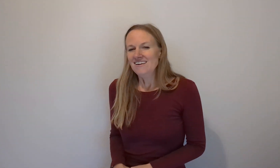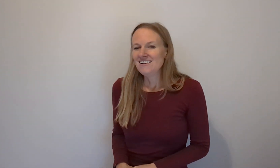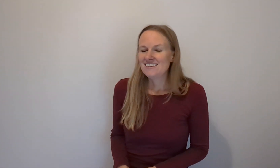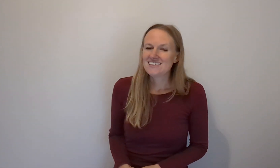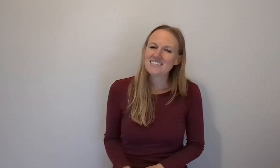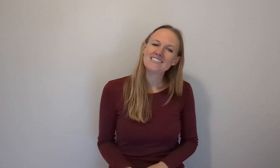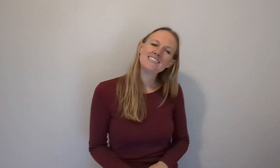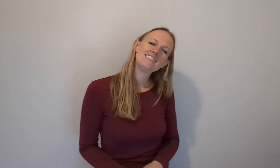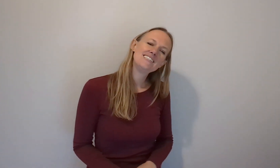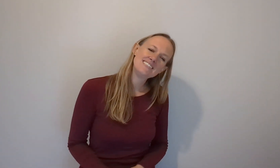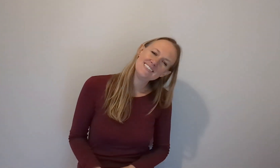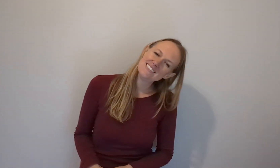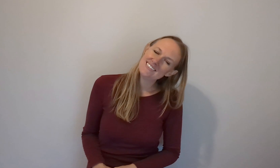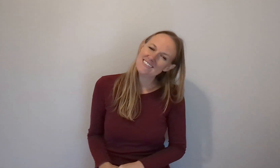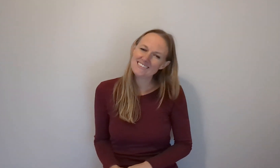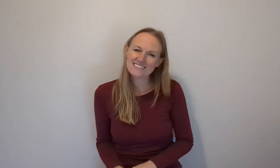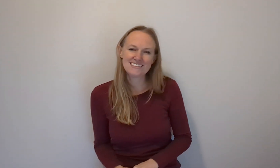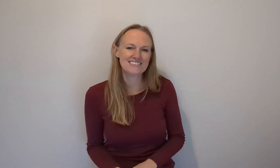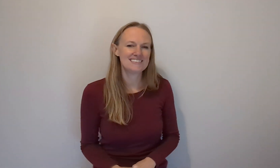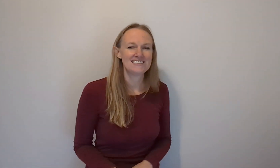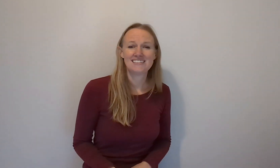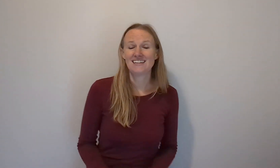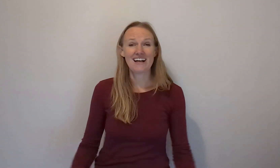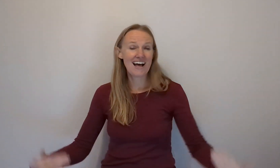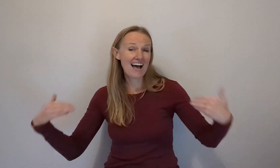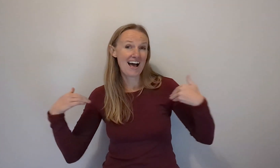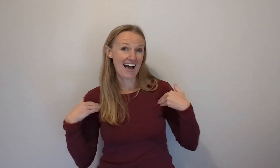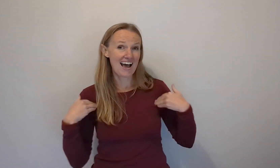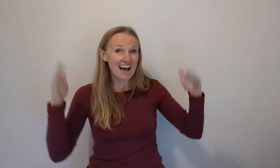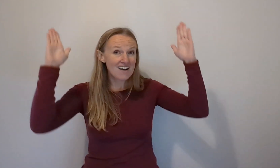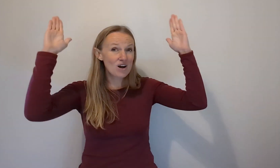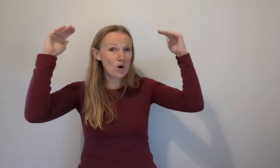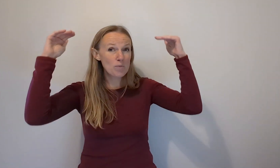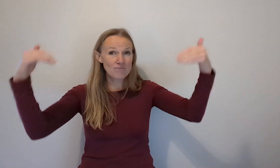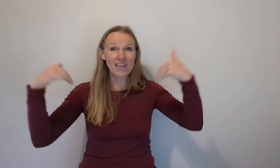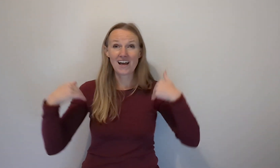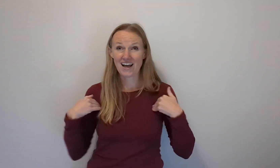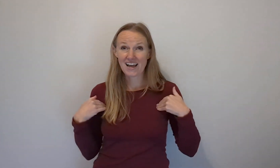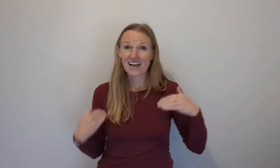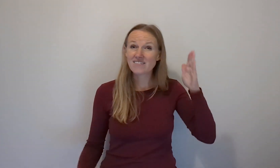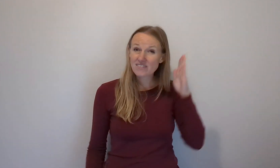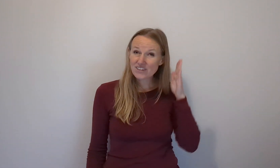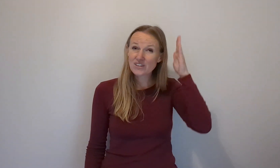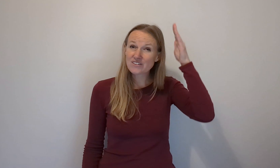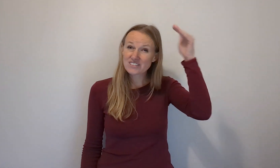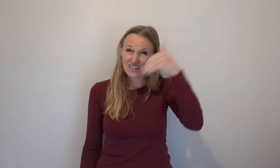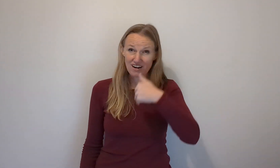He's faithful, He's faithful I have a hope I have a future